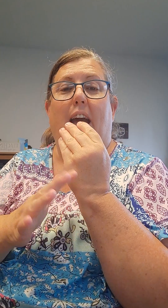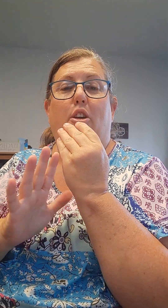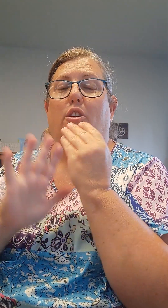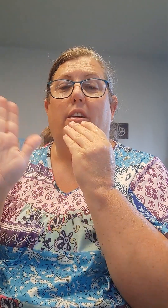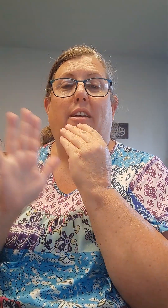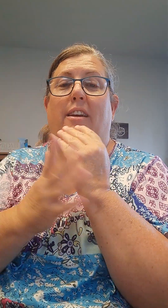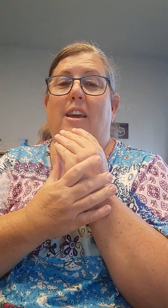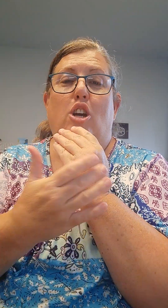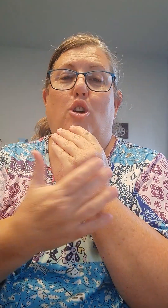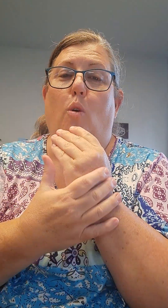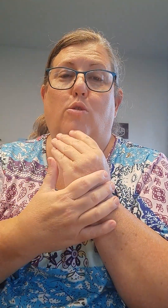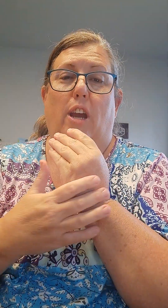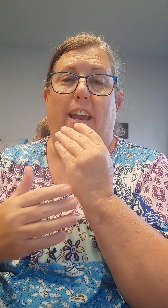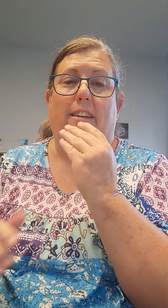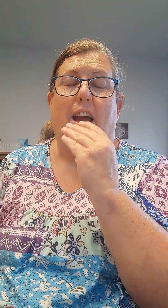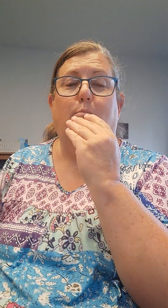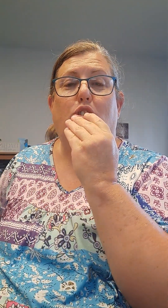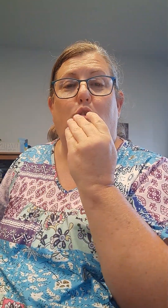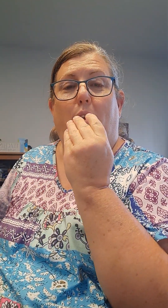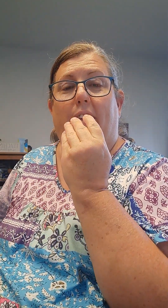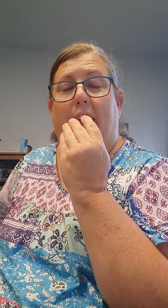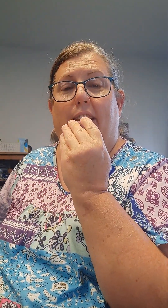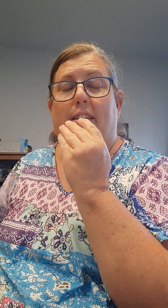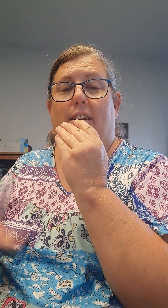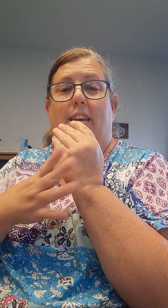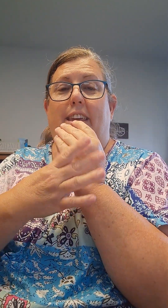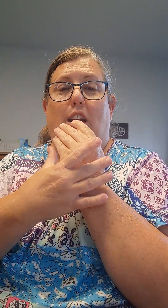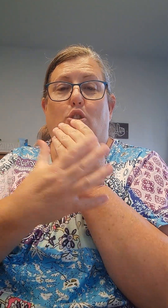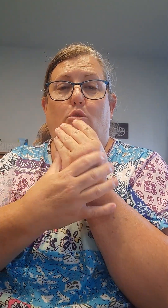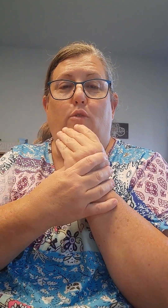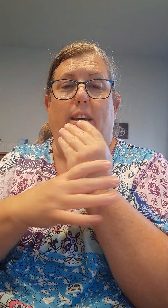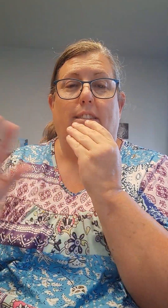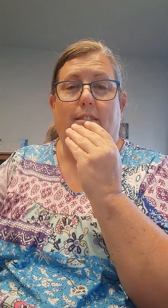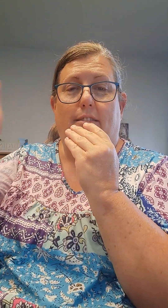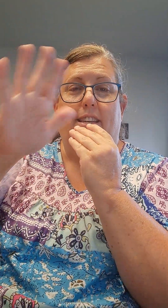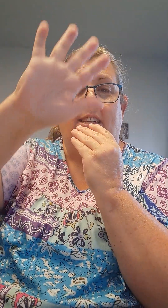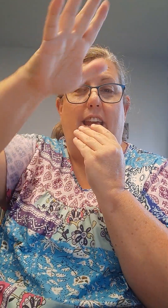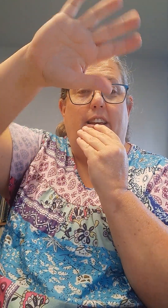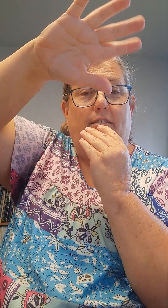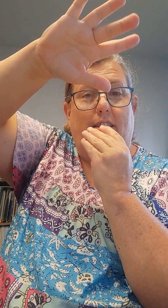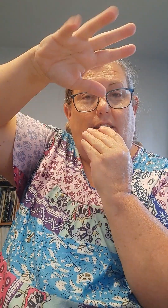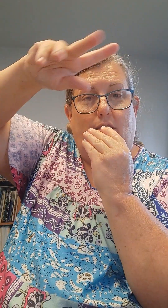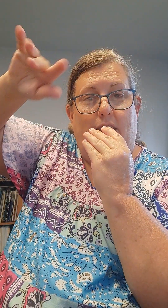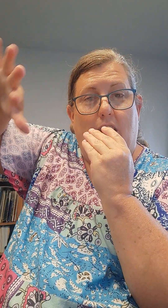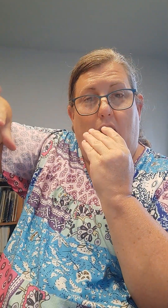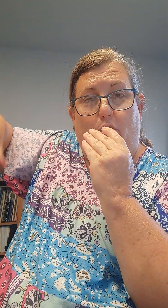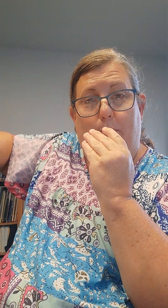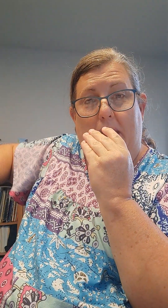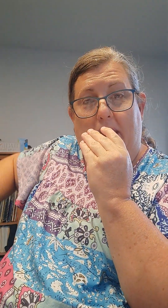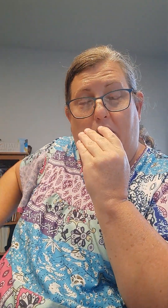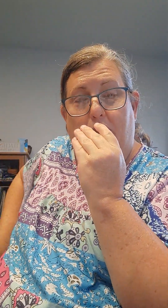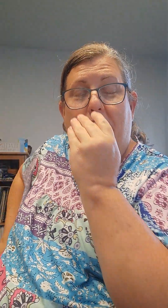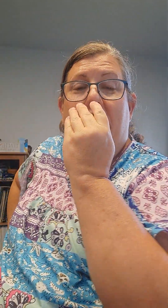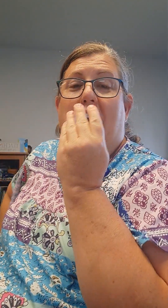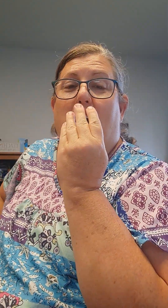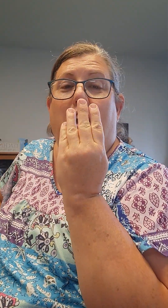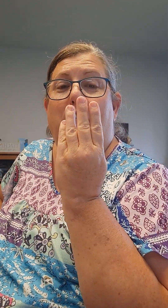don't hold your hand. I'm just doing that. Yeah, don't do this. This hand is not gonna be in here. Okay?